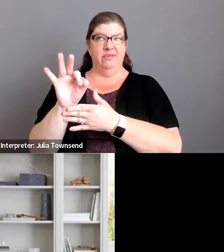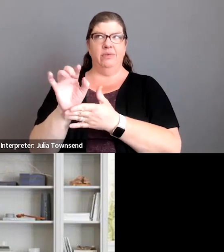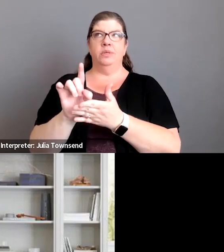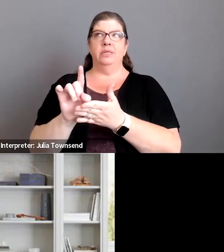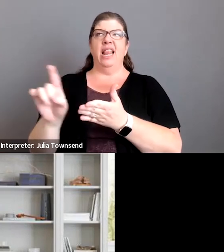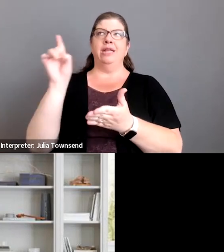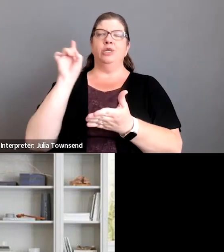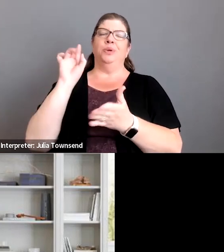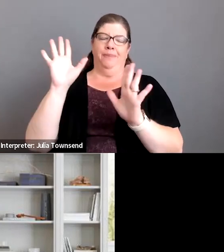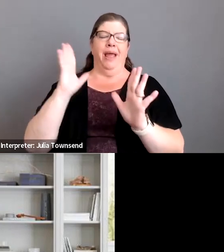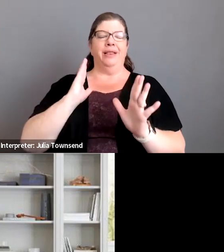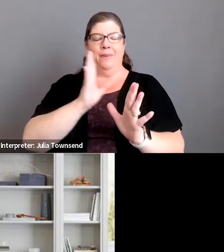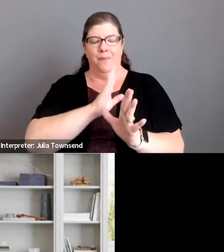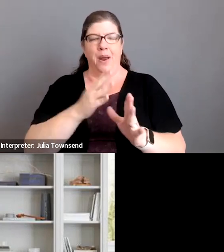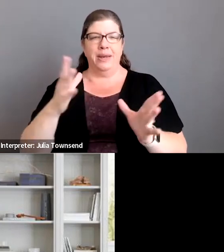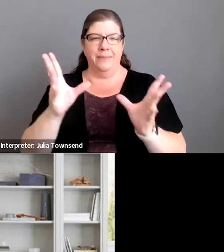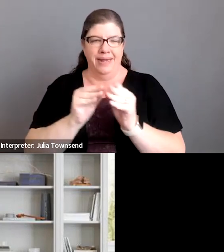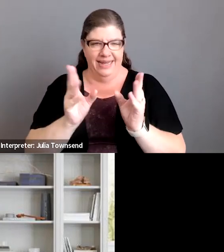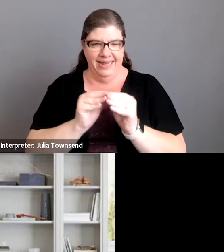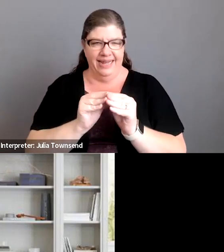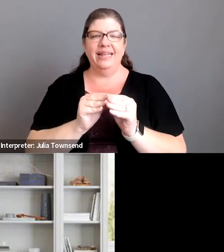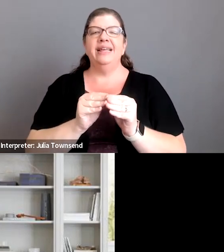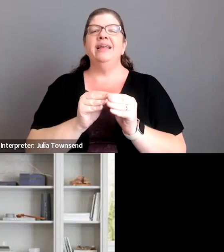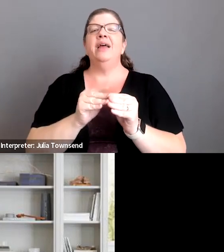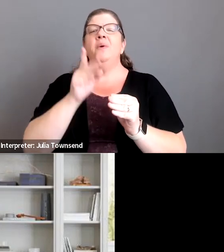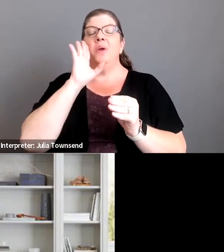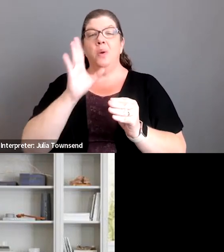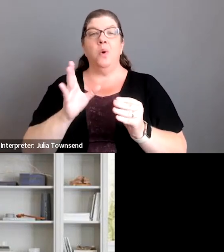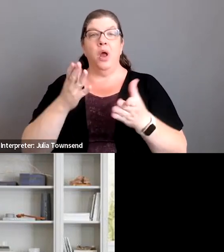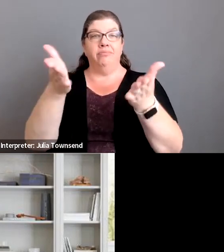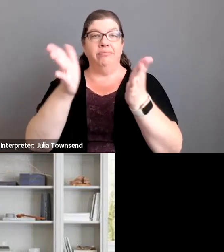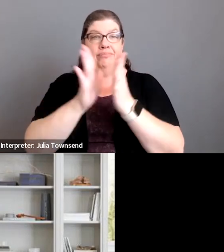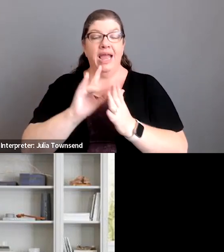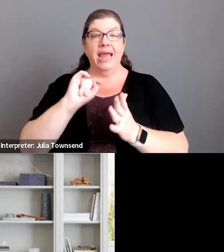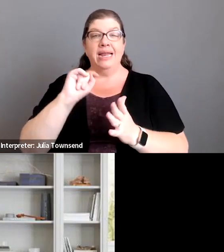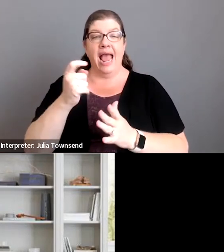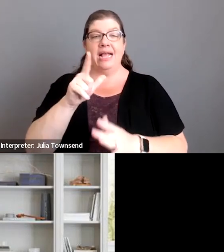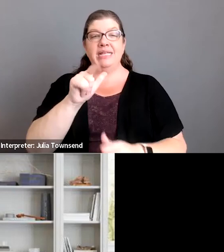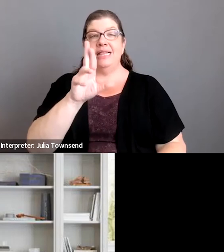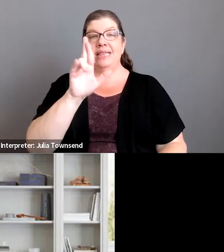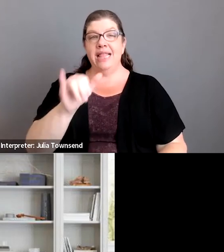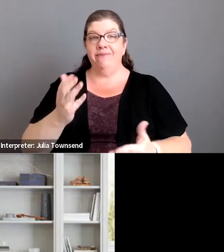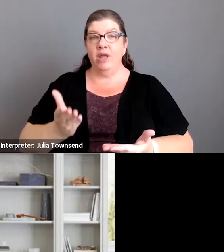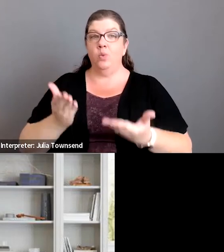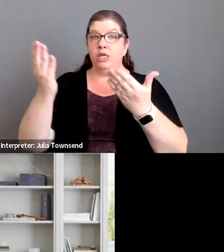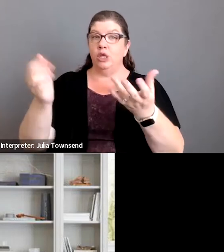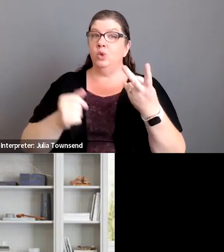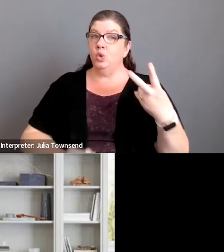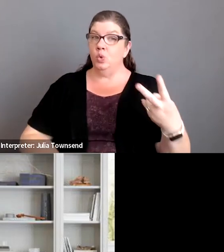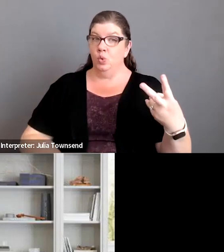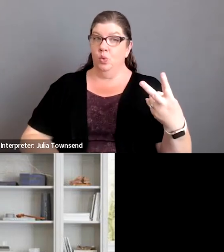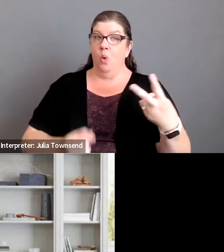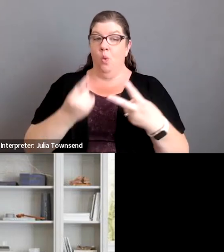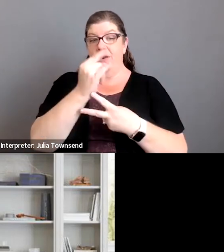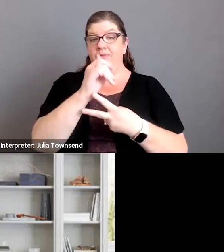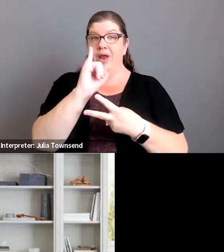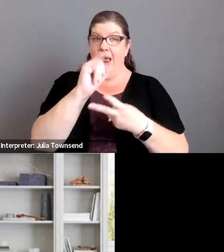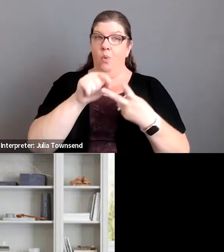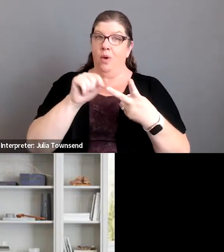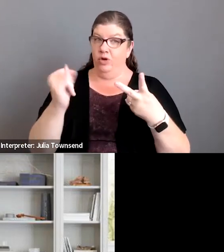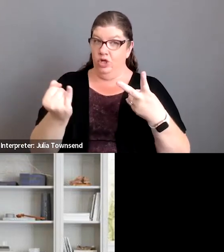was last week but we have the board meeting of which time we are seeking a tax levy resolution two of them for each measure